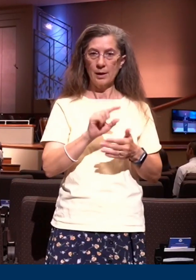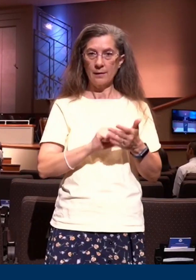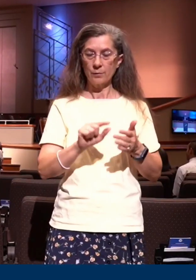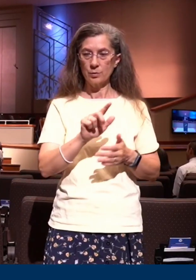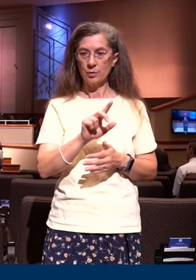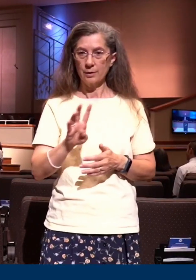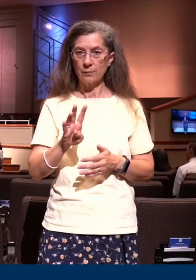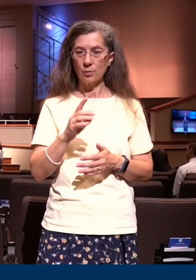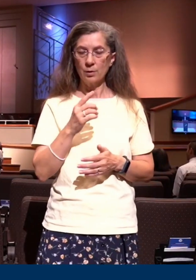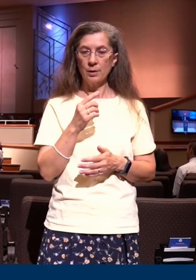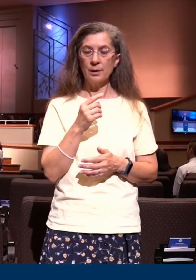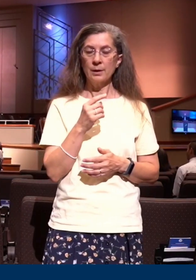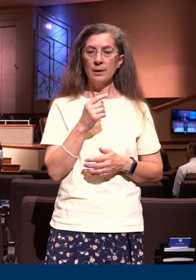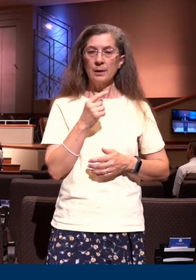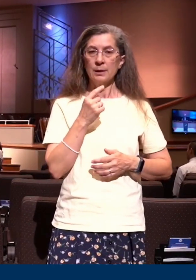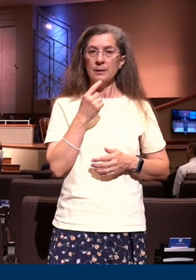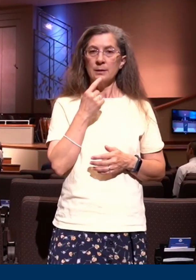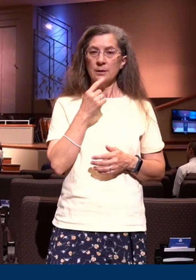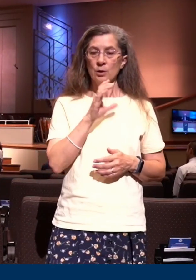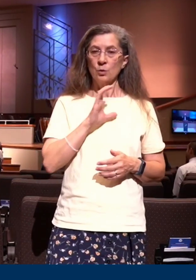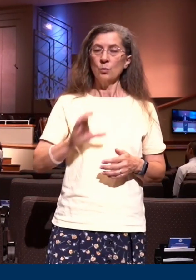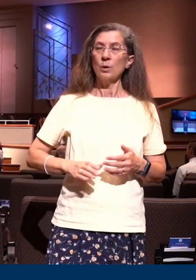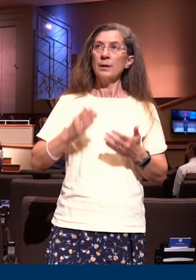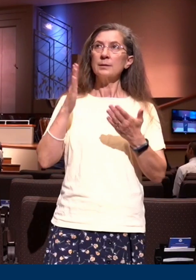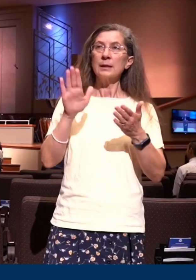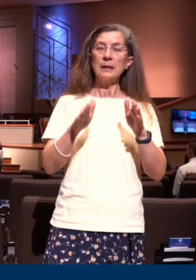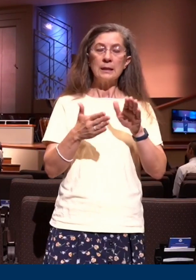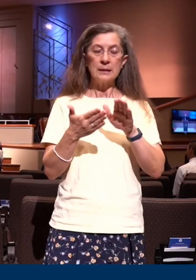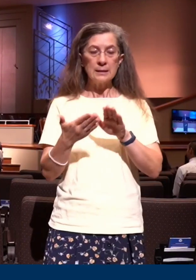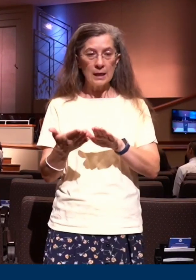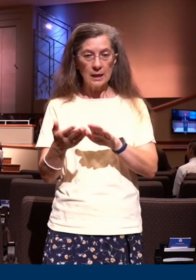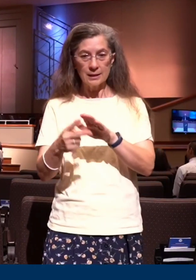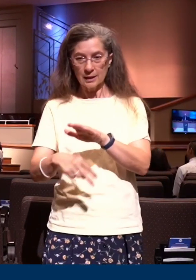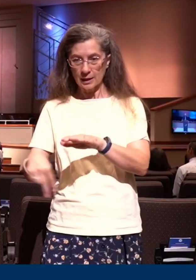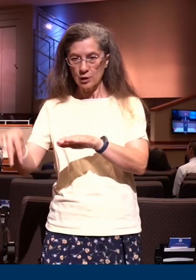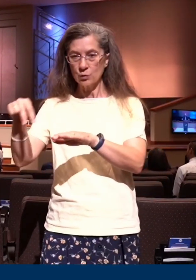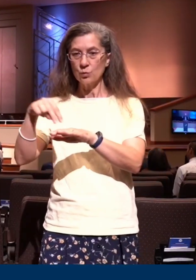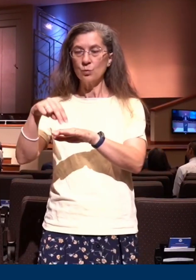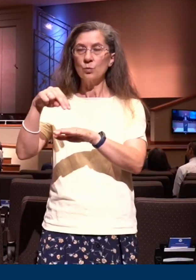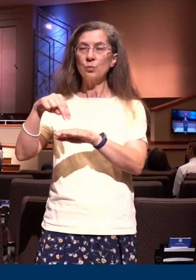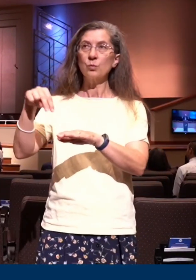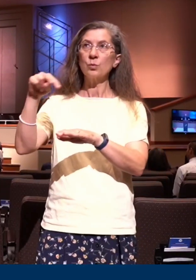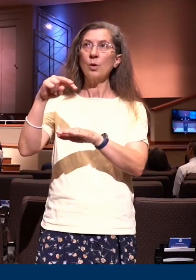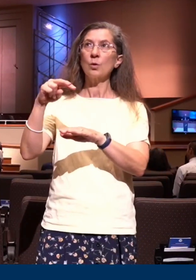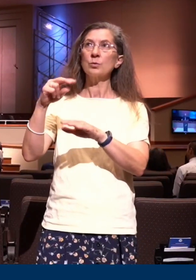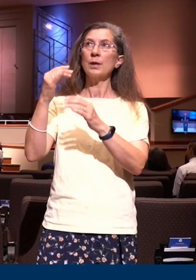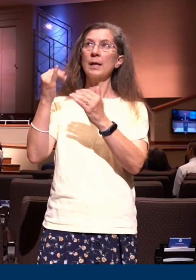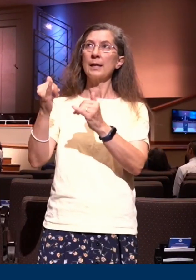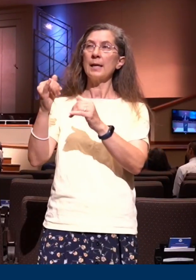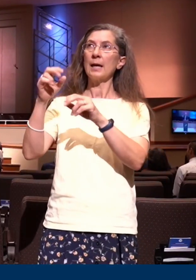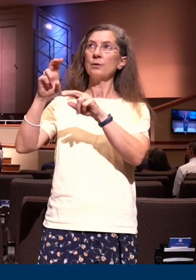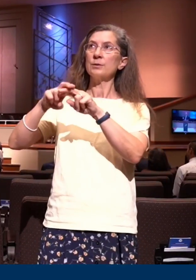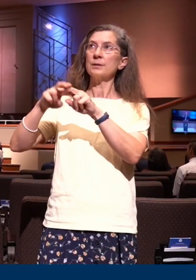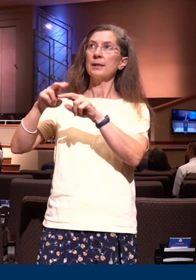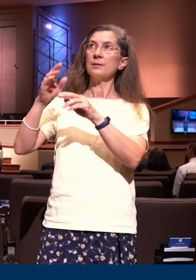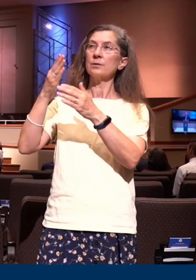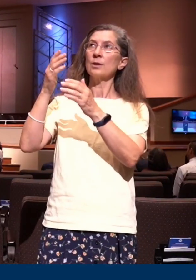that condemneth? It is Christ that died yea rather that is risen again who is even at the right hand of God and also maketh